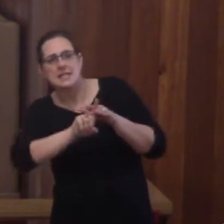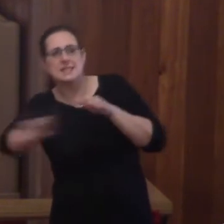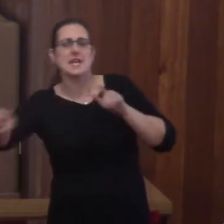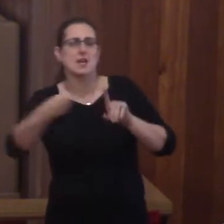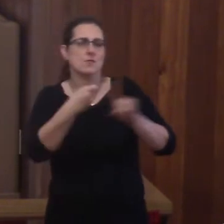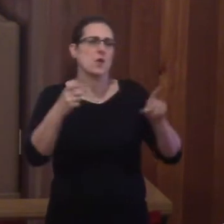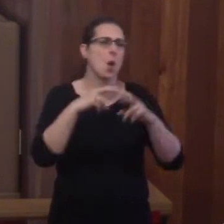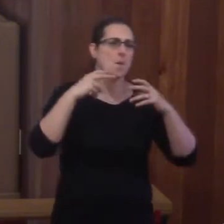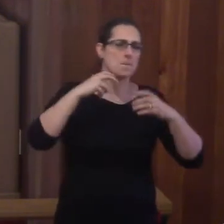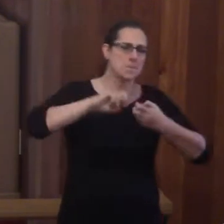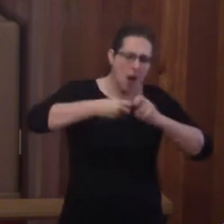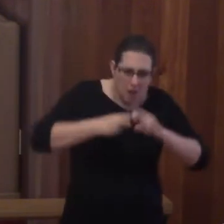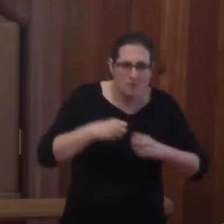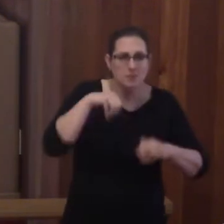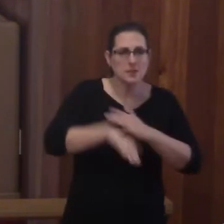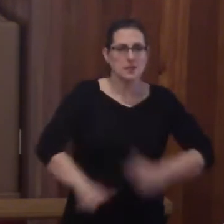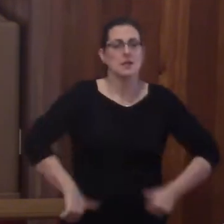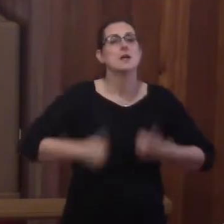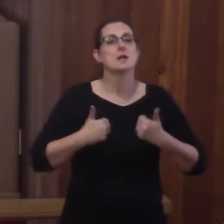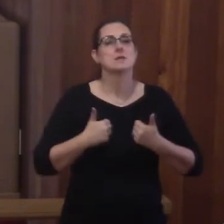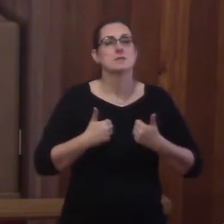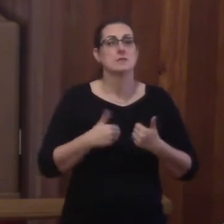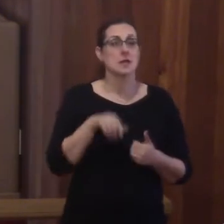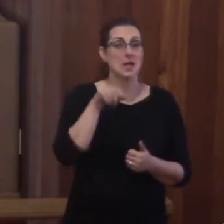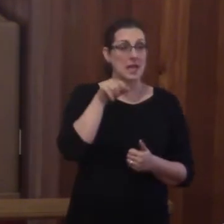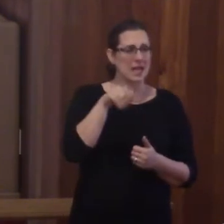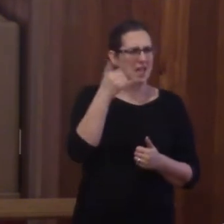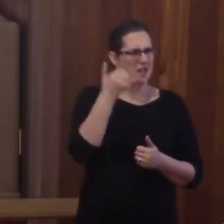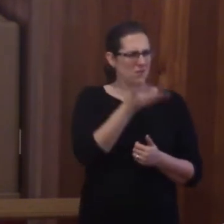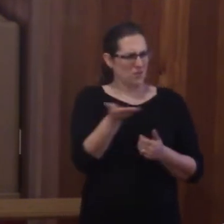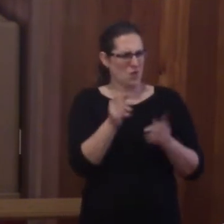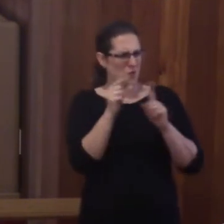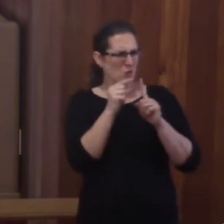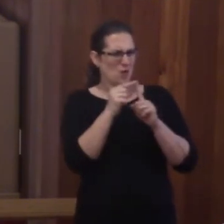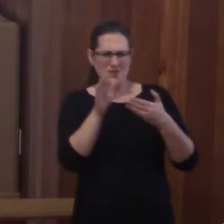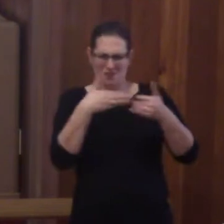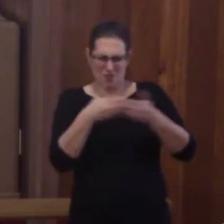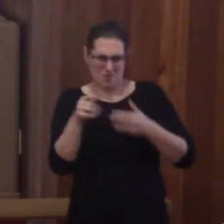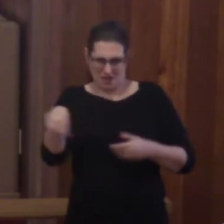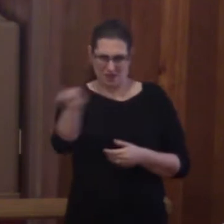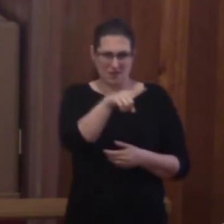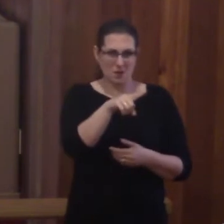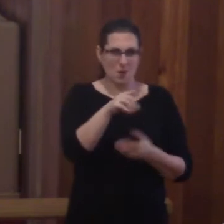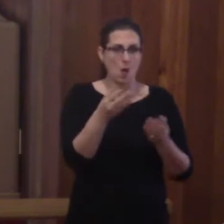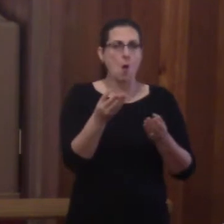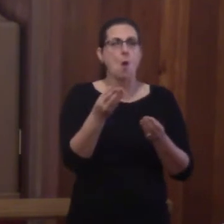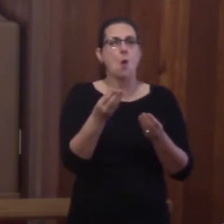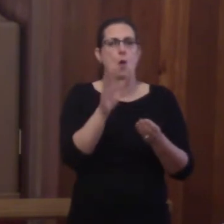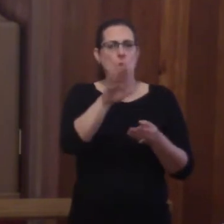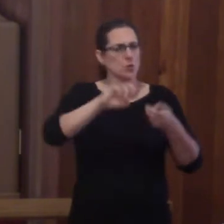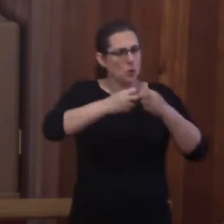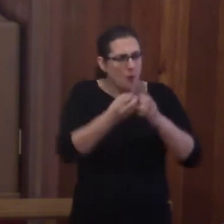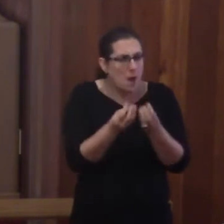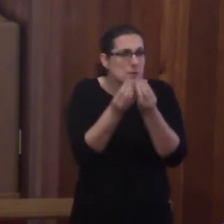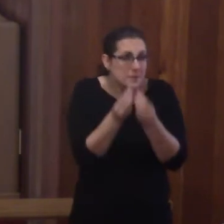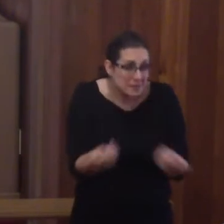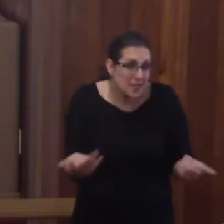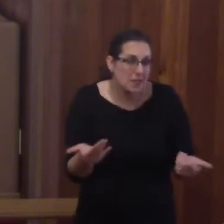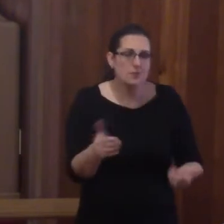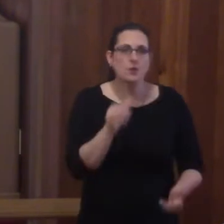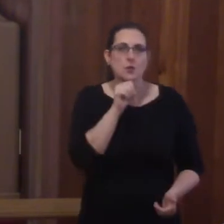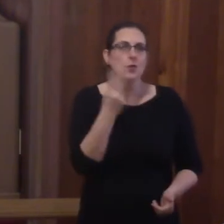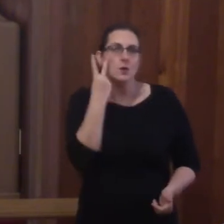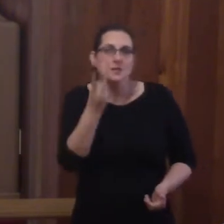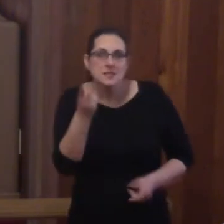problems in this life. If those words don't matter to you or solve your problems, then you don't really